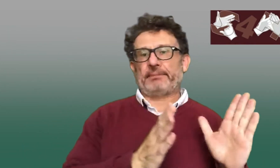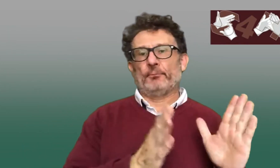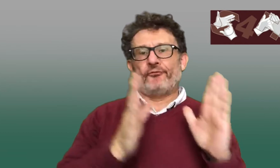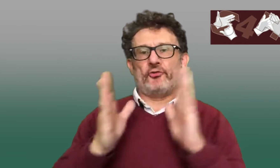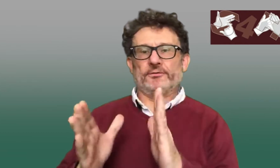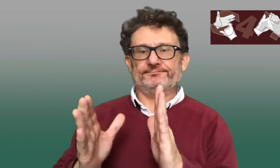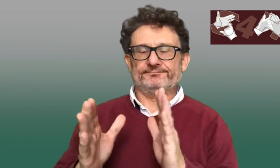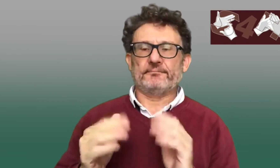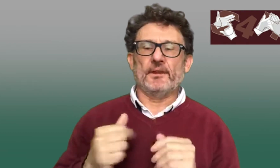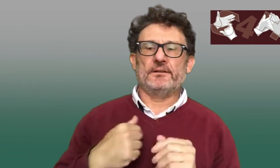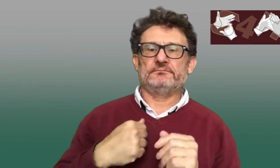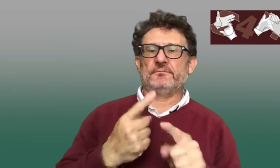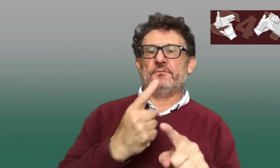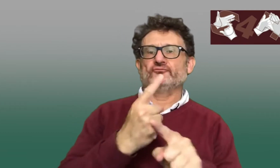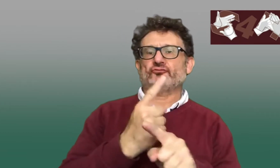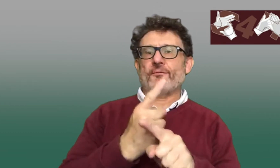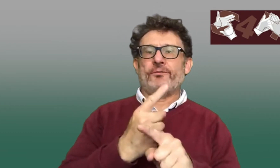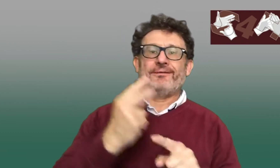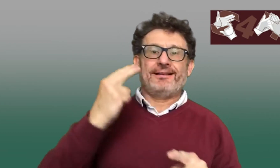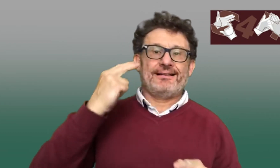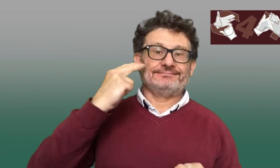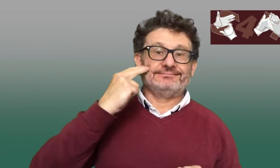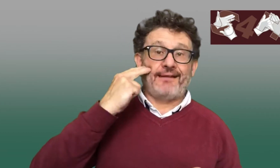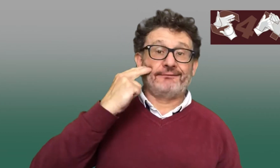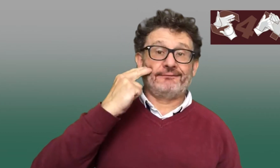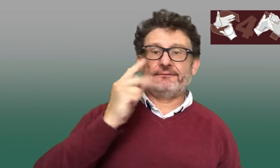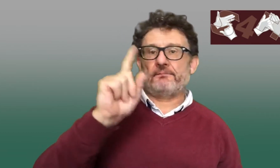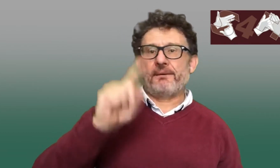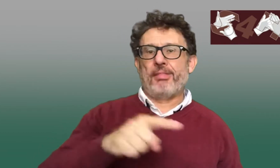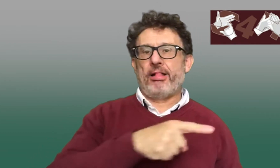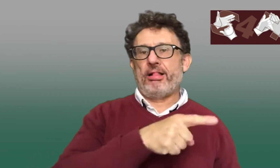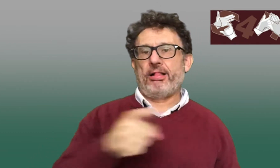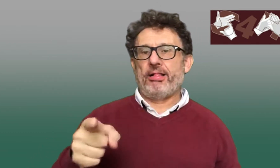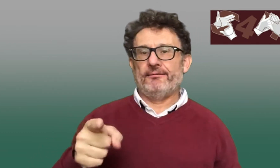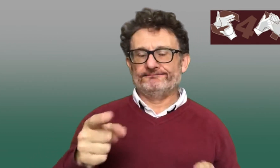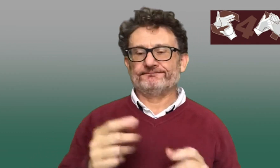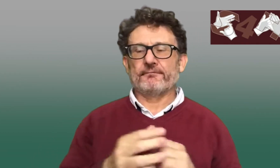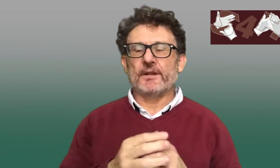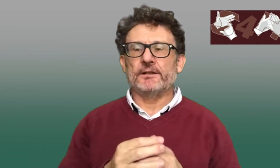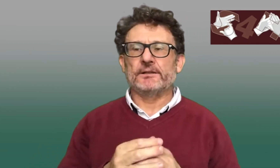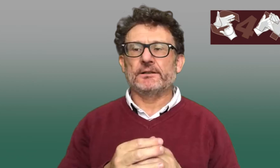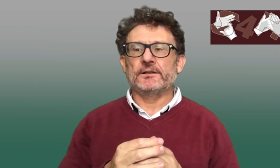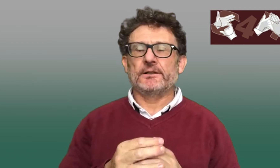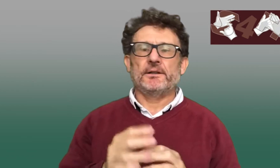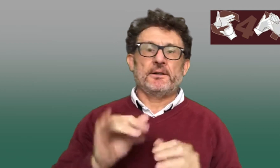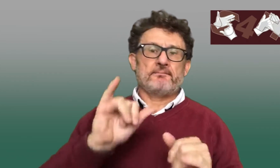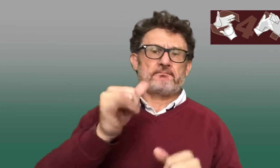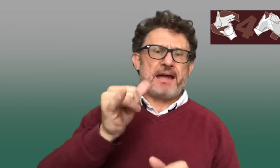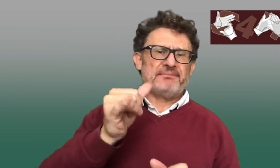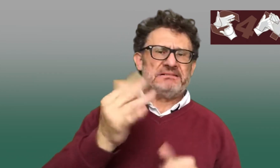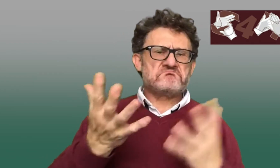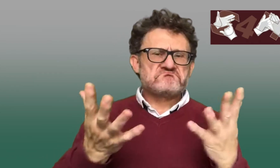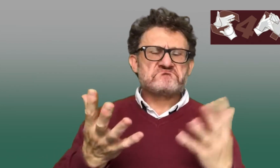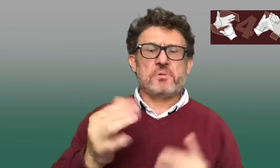In this session, I want to move on slightly and I want to look at deaf people specifically. So I want to